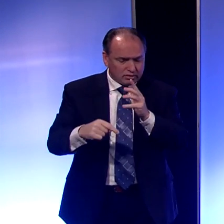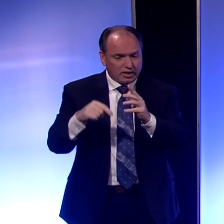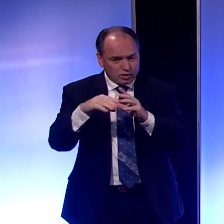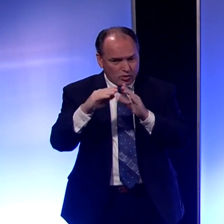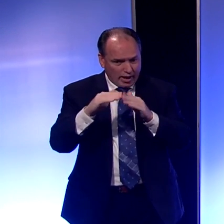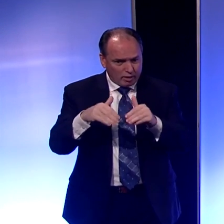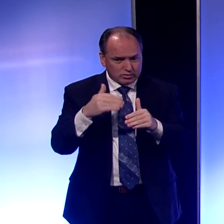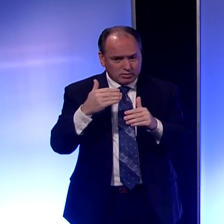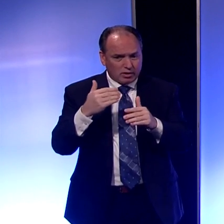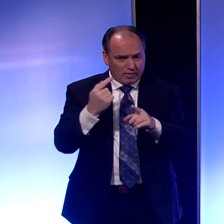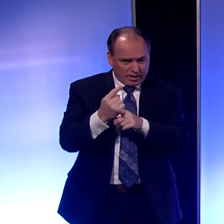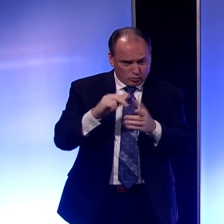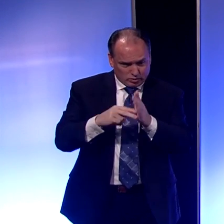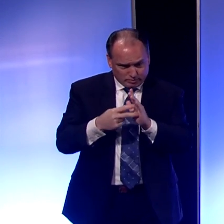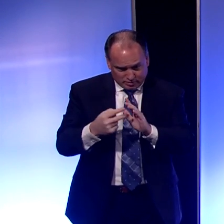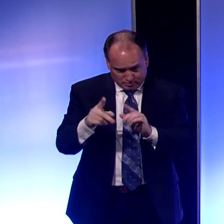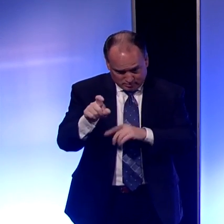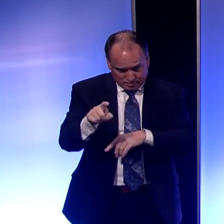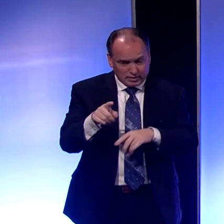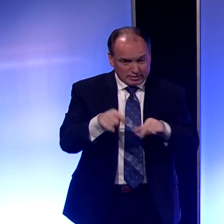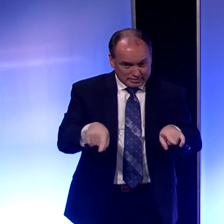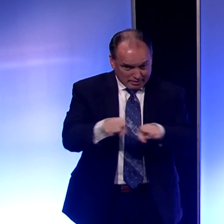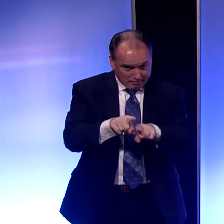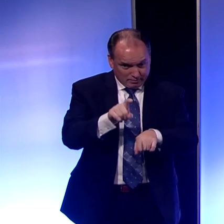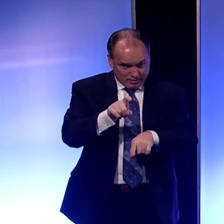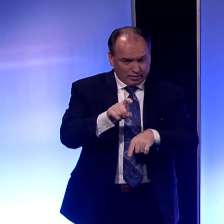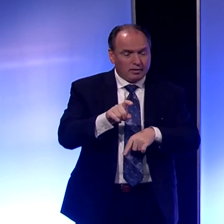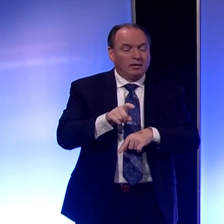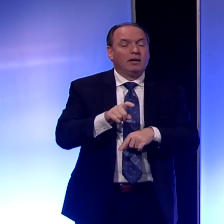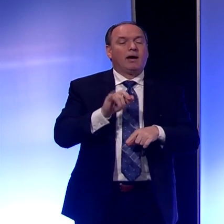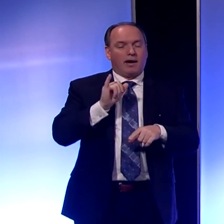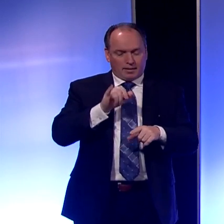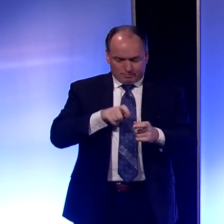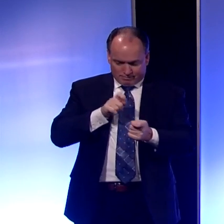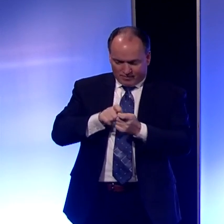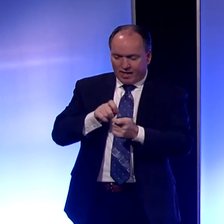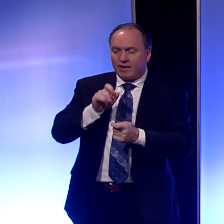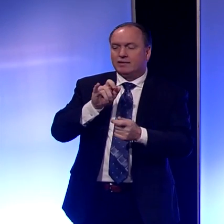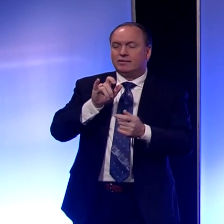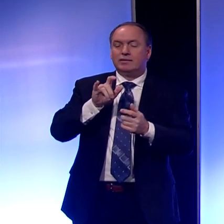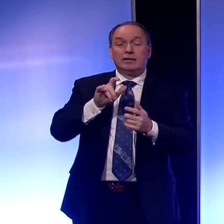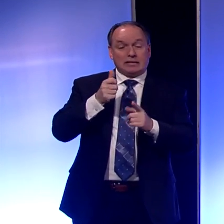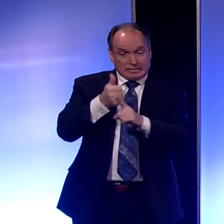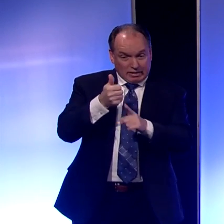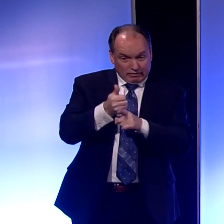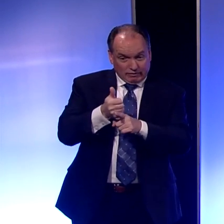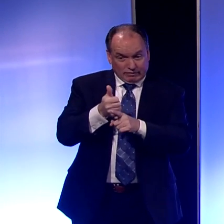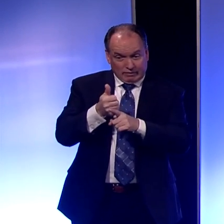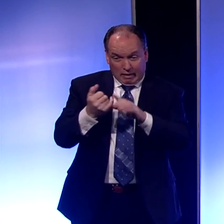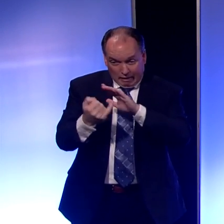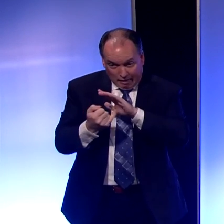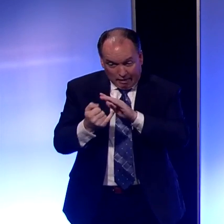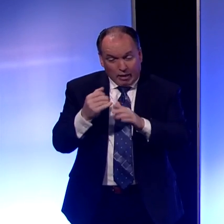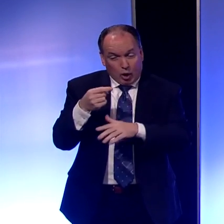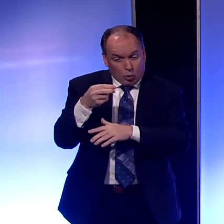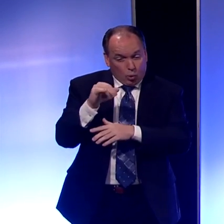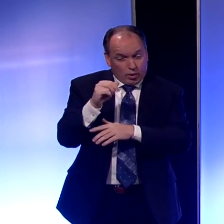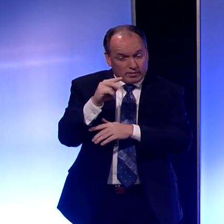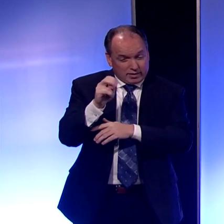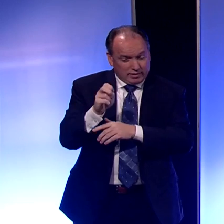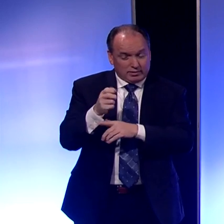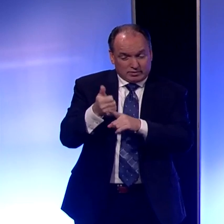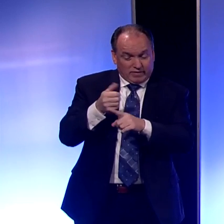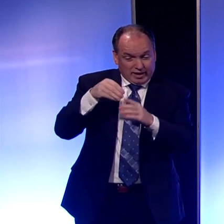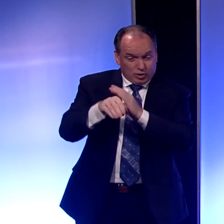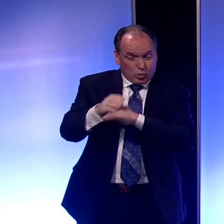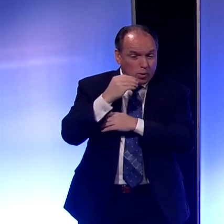household. Is that what you're talking about? I am talking about that. They should self-quarantine. And when you self-quarantine in your home, so if you are coming